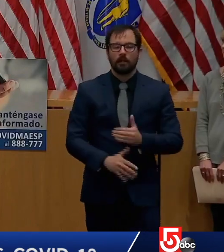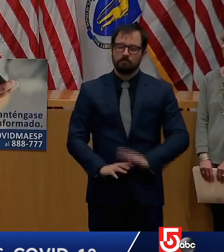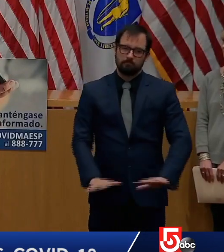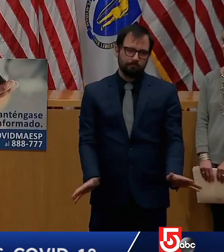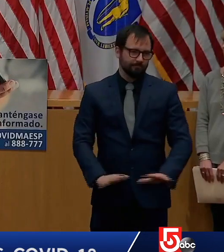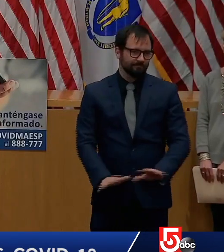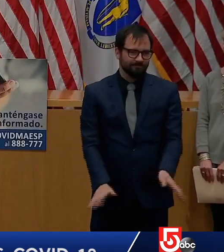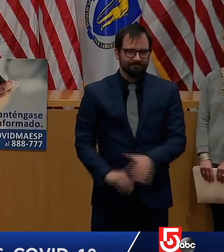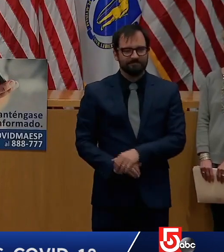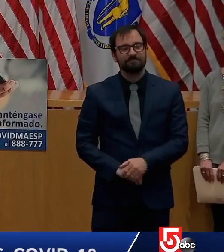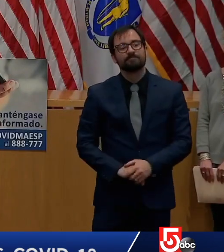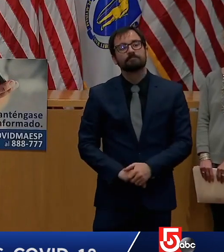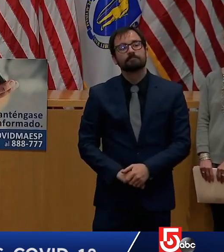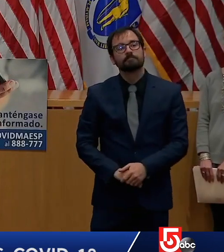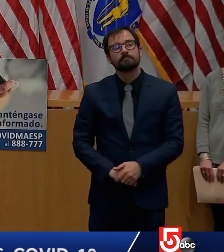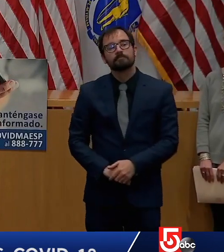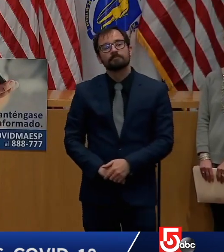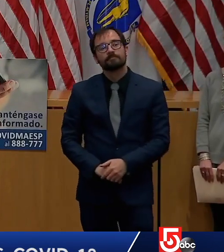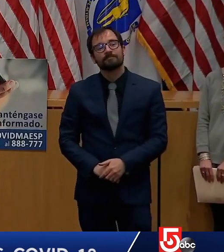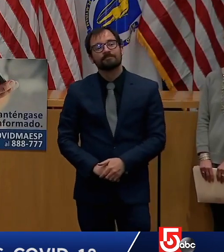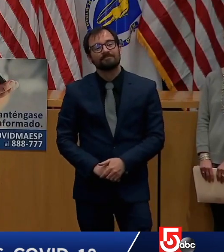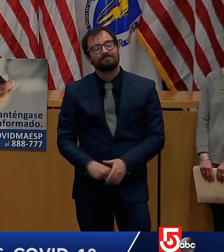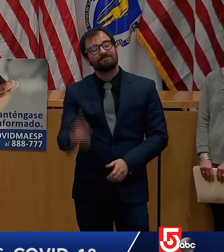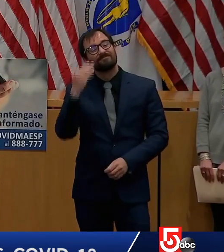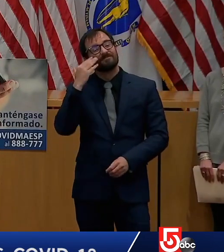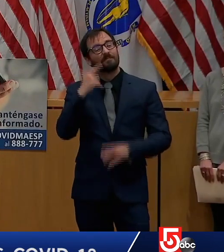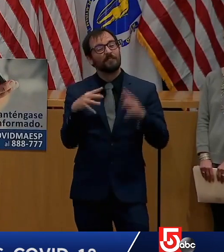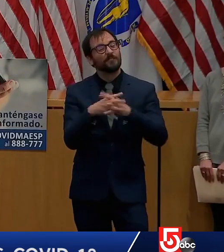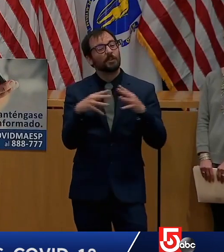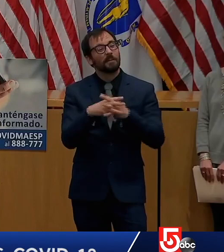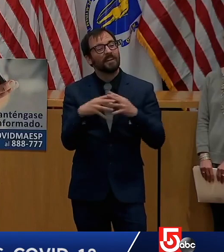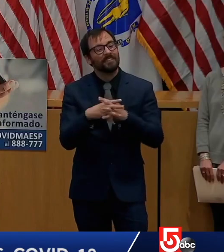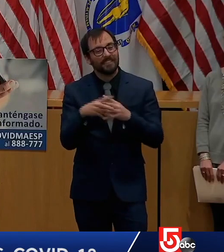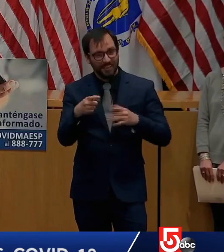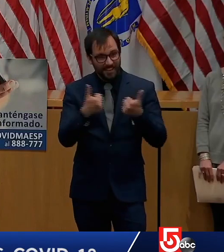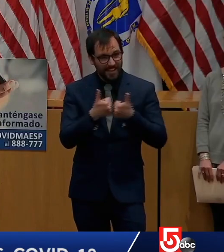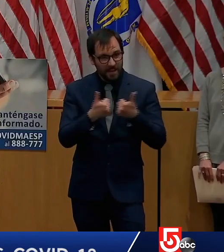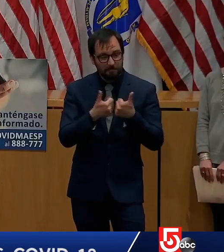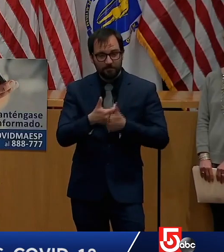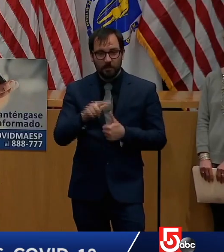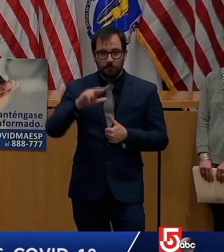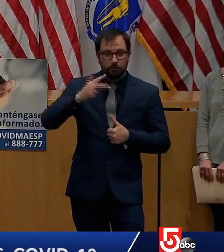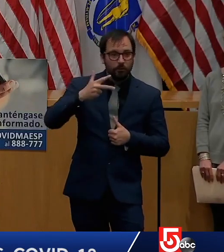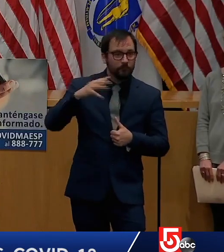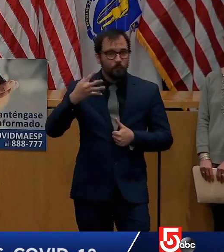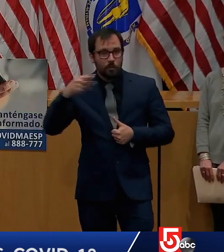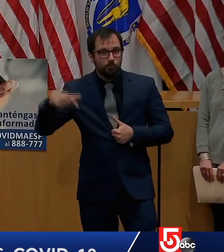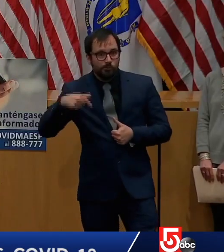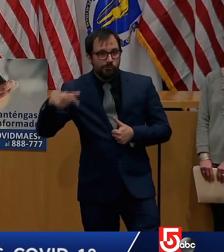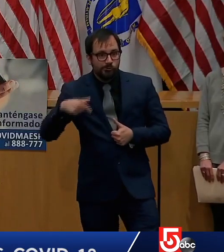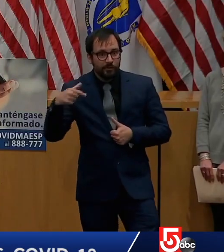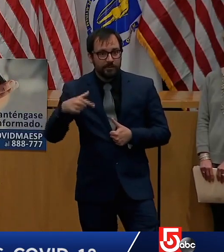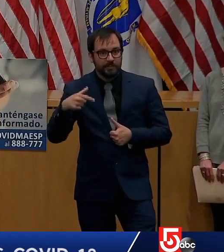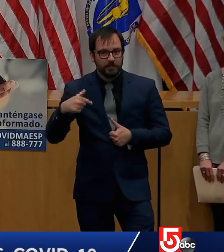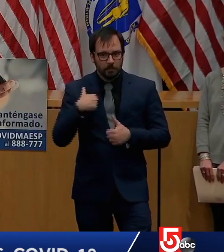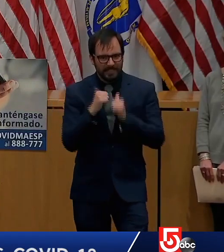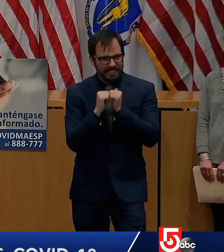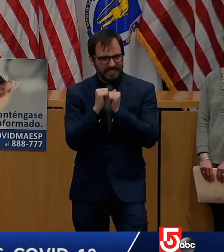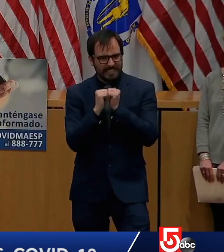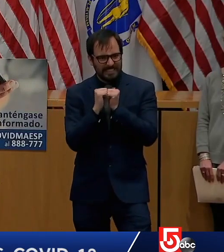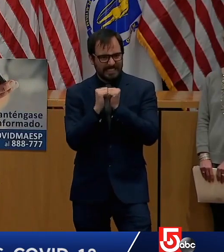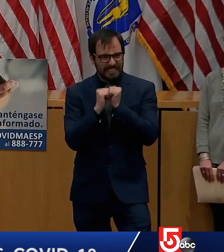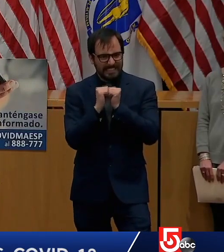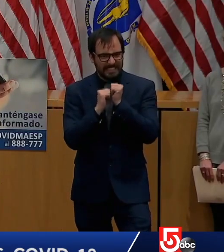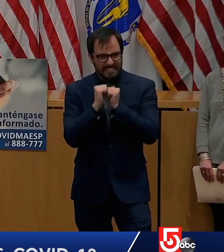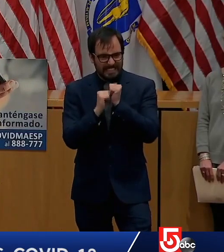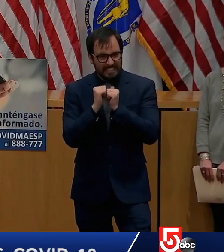And we are holding our own here. Don't let the virus win the game. Play